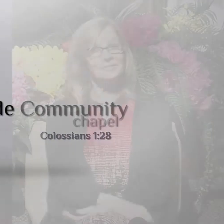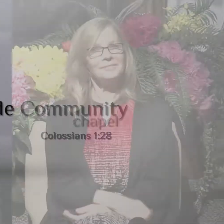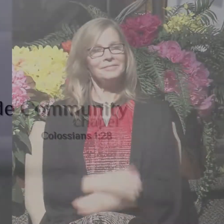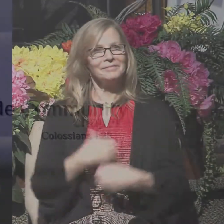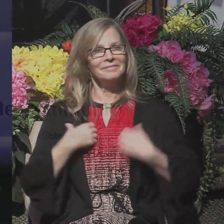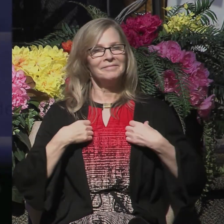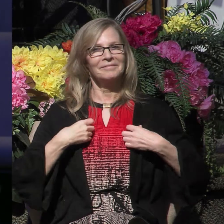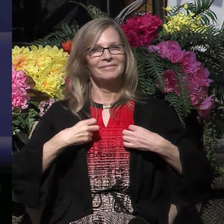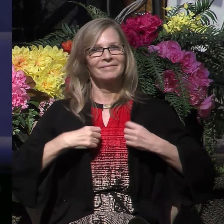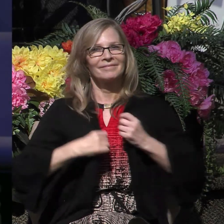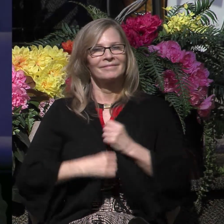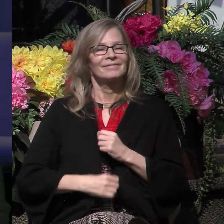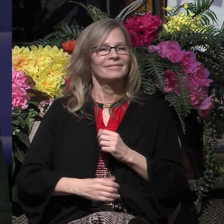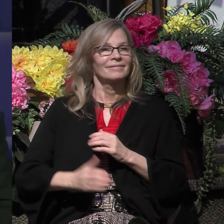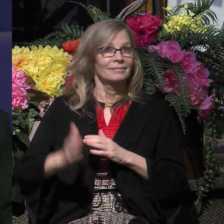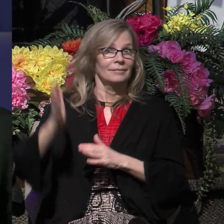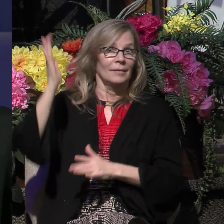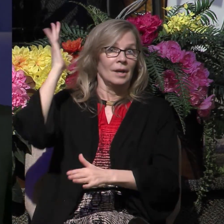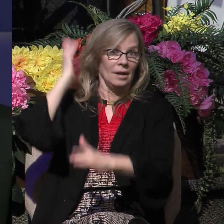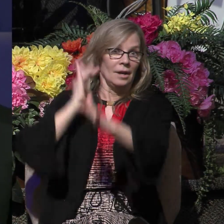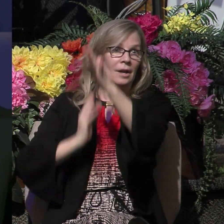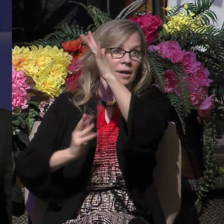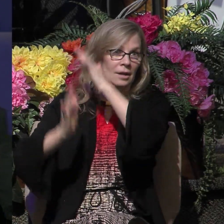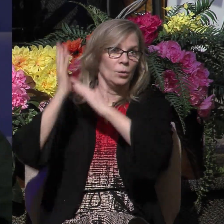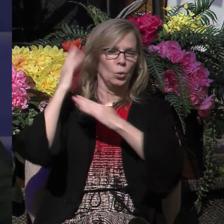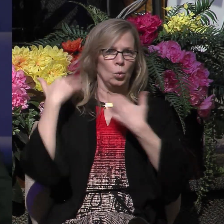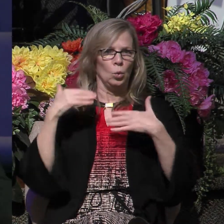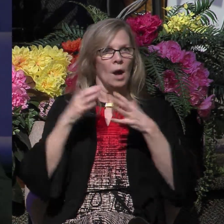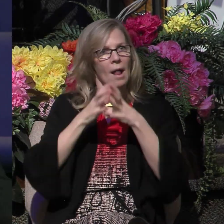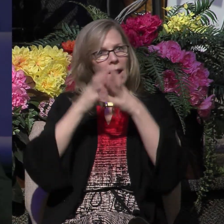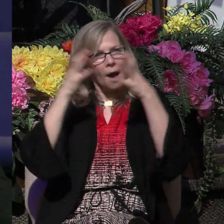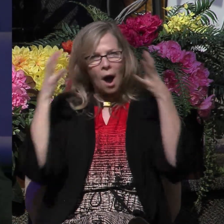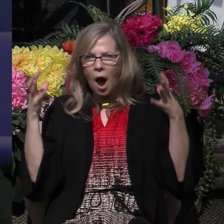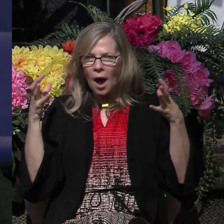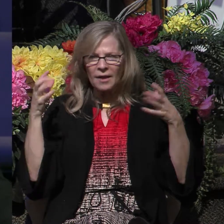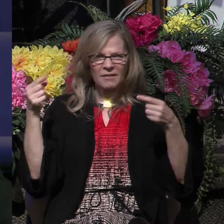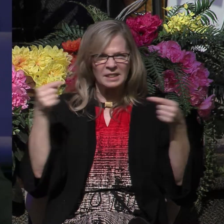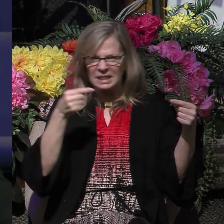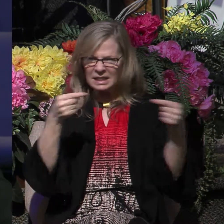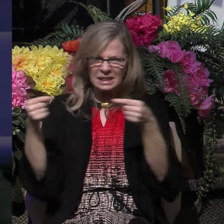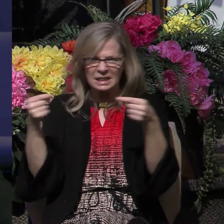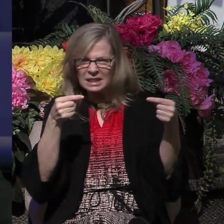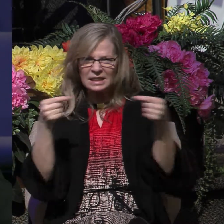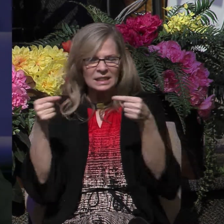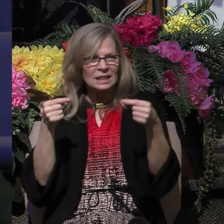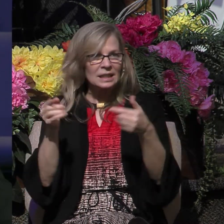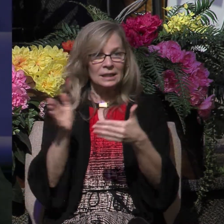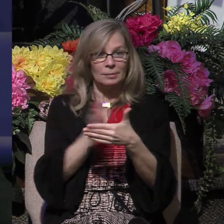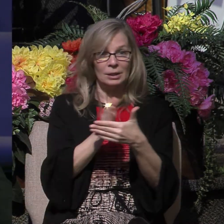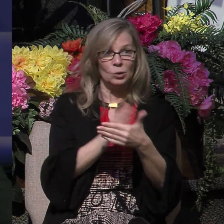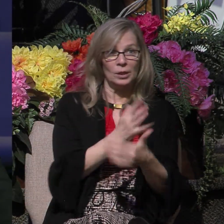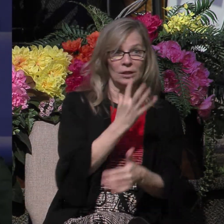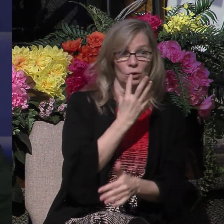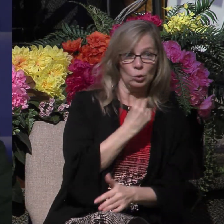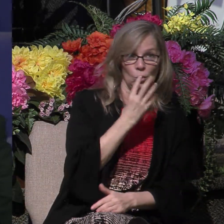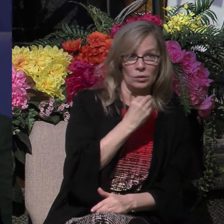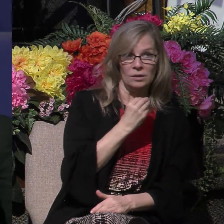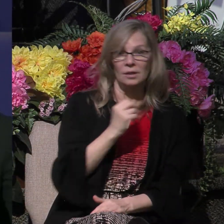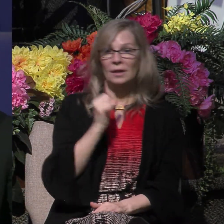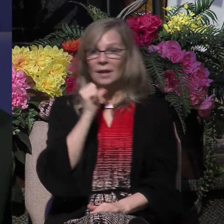In the ancient world, there was tremendous animosity that existed between Jews and Gentiles. Jewish people